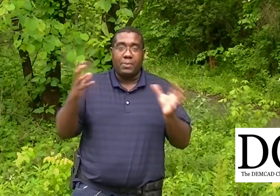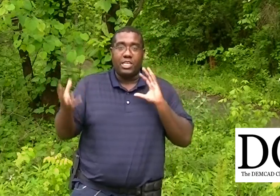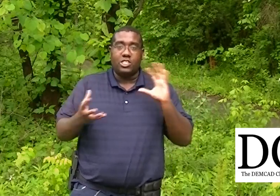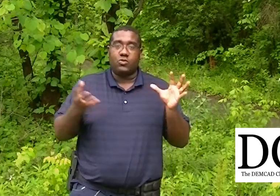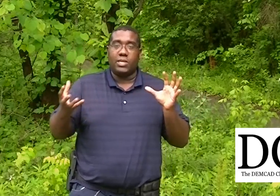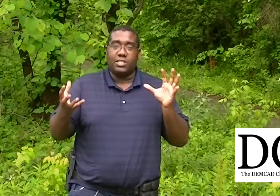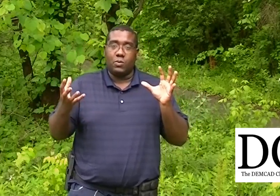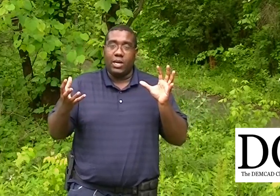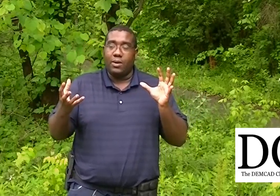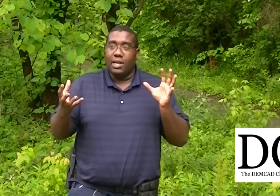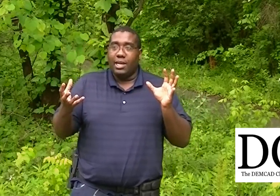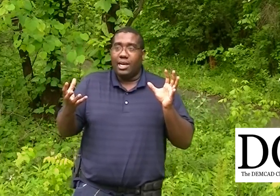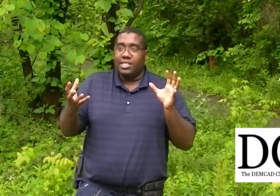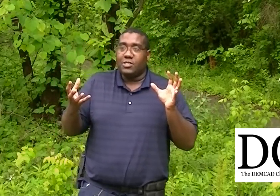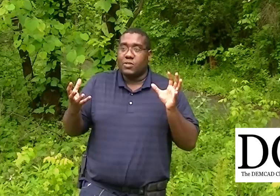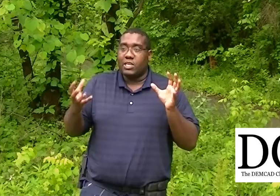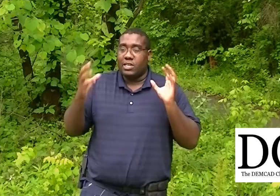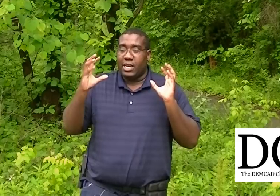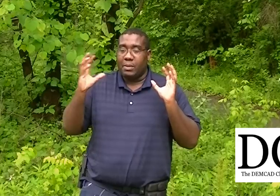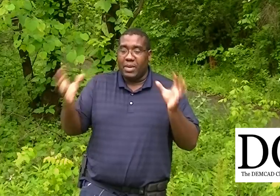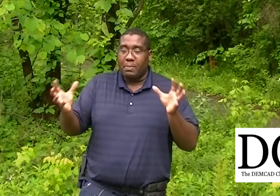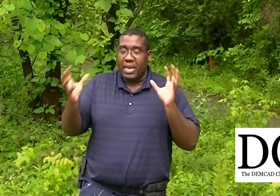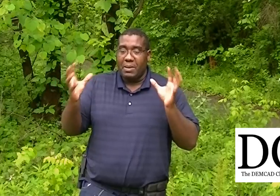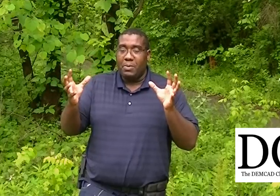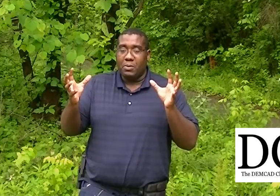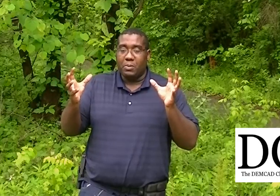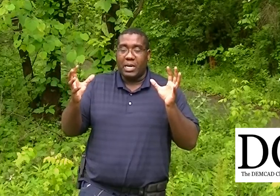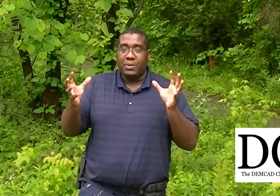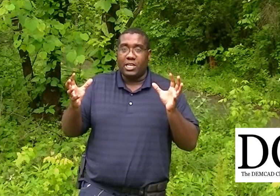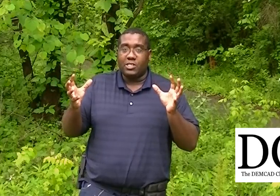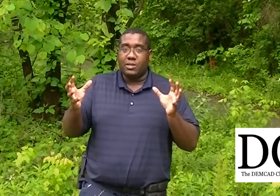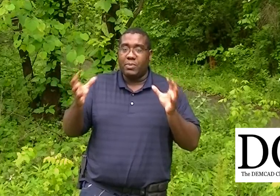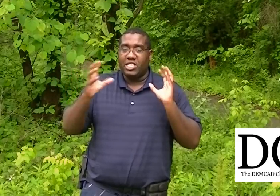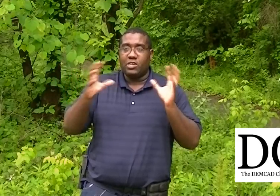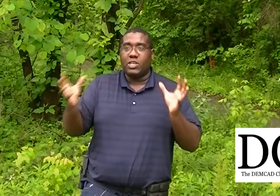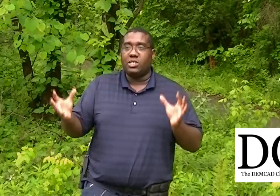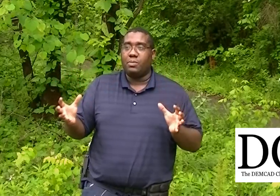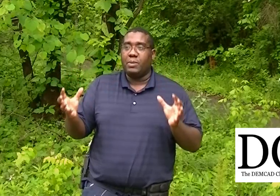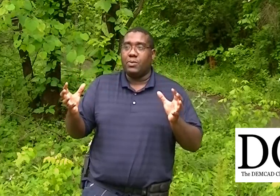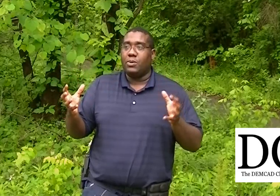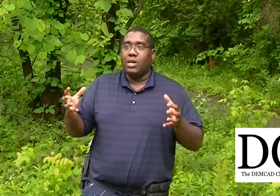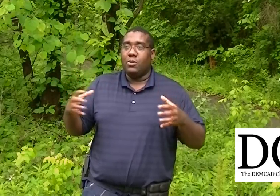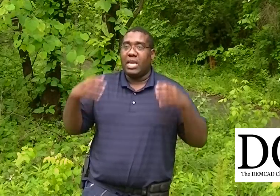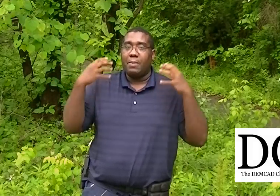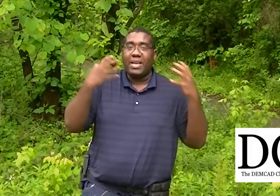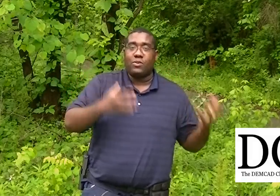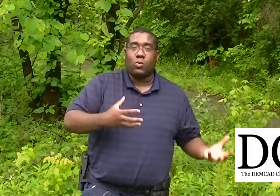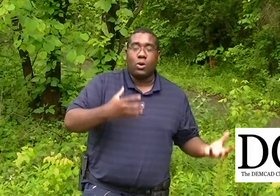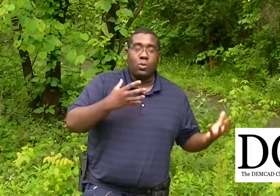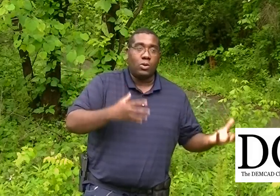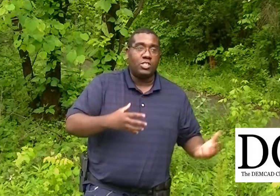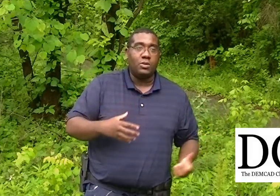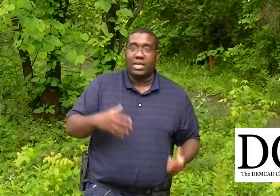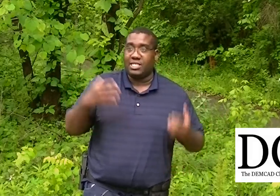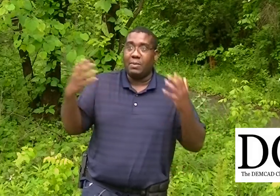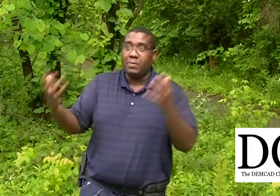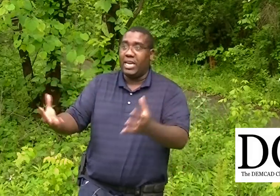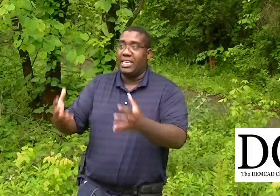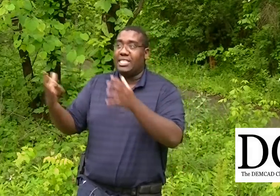population trends as well. It's interesting. You have the big baby boomer population, a big generation of people who came after World War II because a lot of people had kids